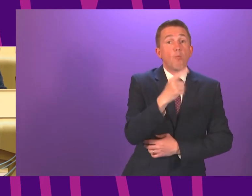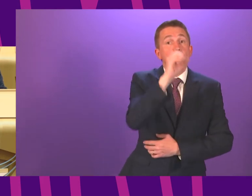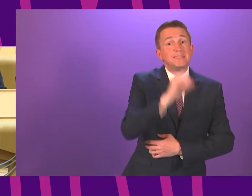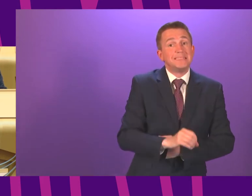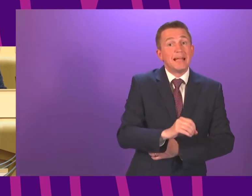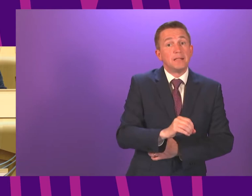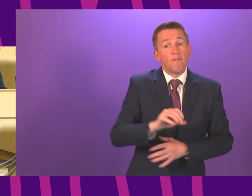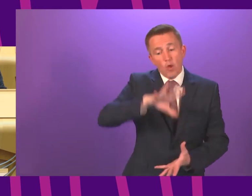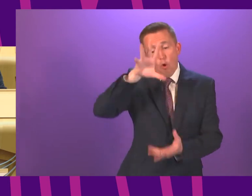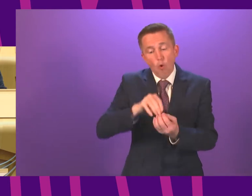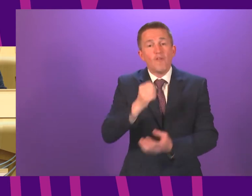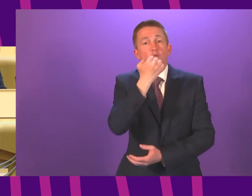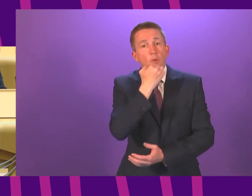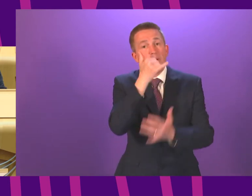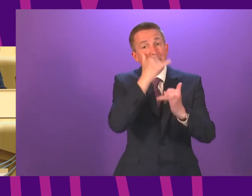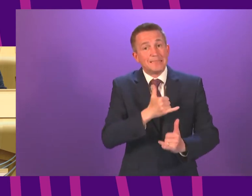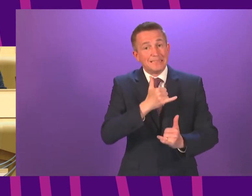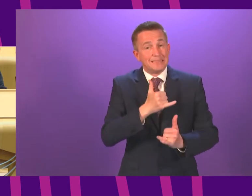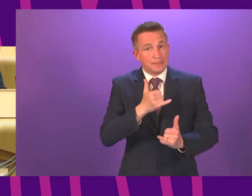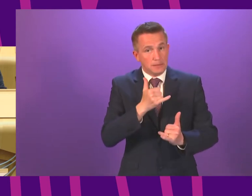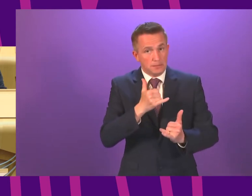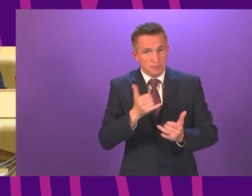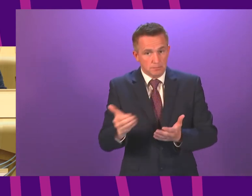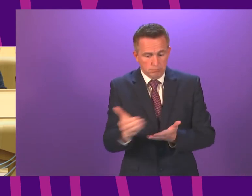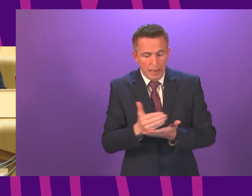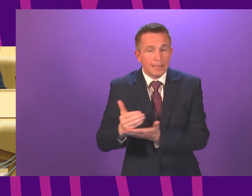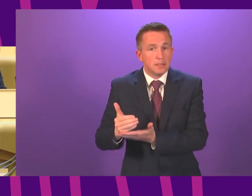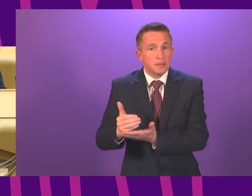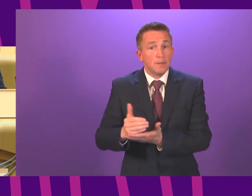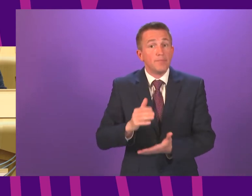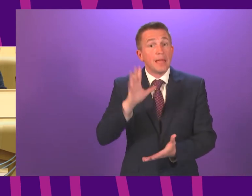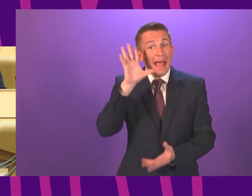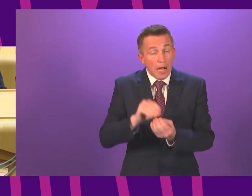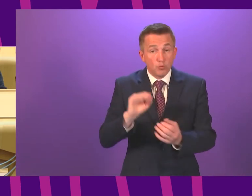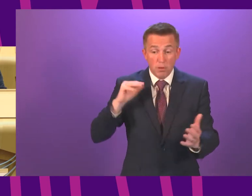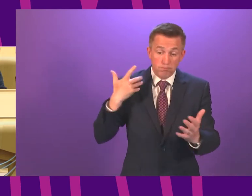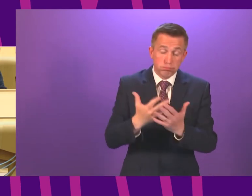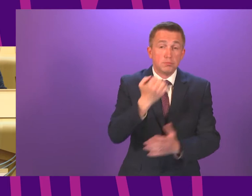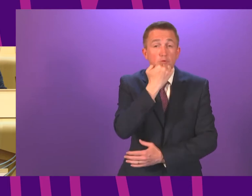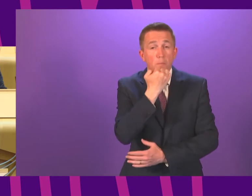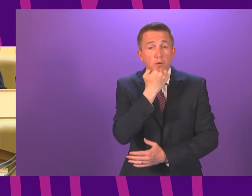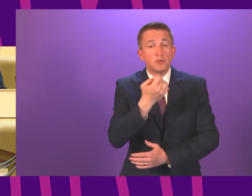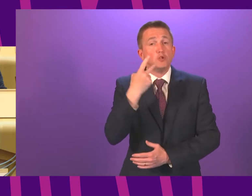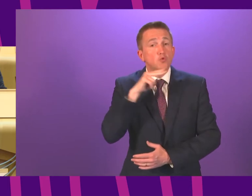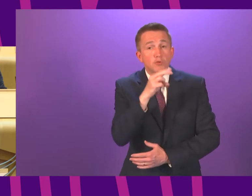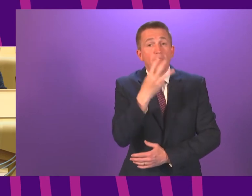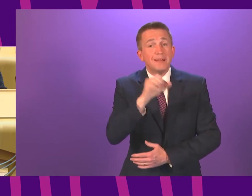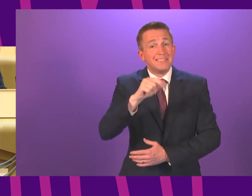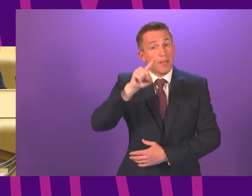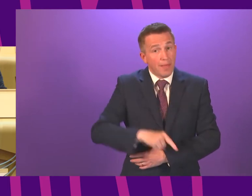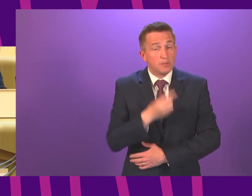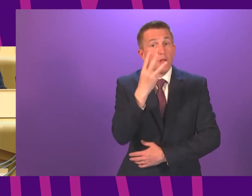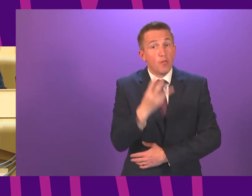the total number of tests conducted. The total number of confirmed cases, therefore, is now 236